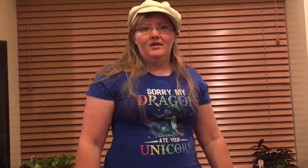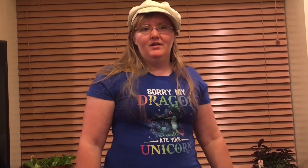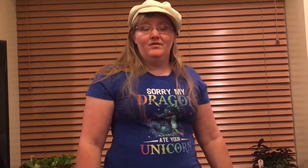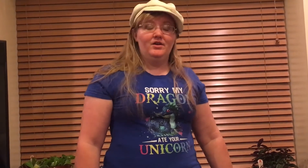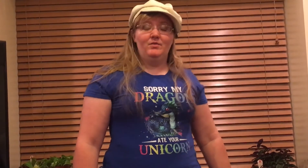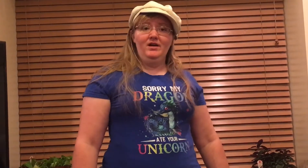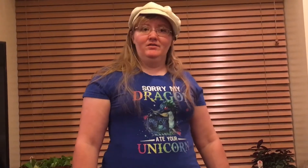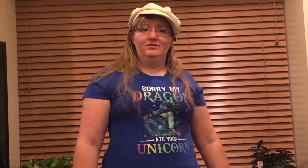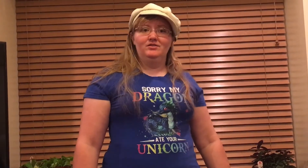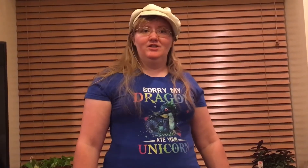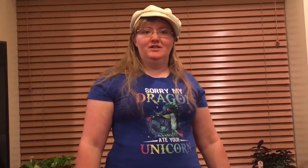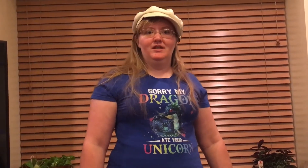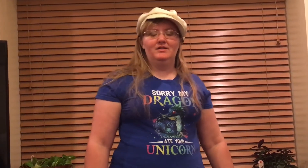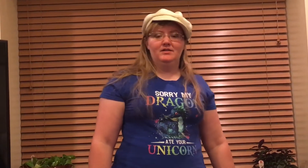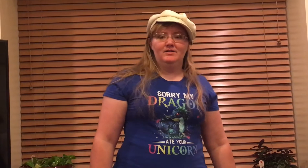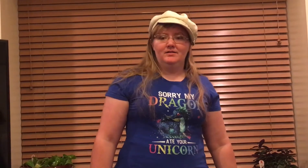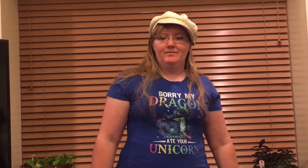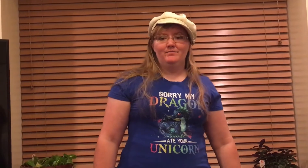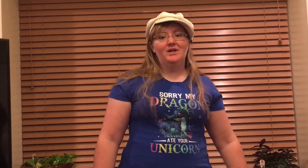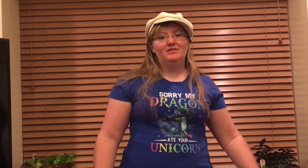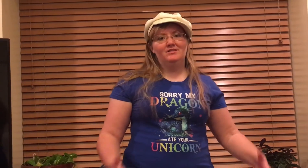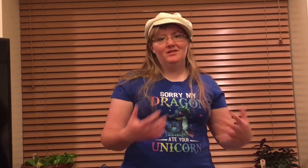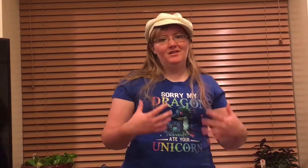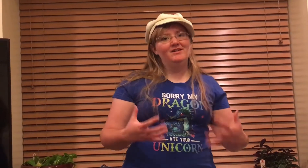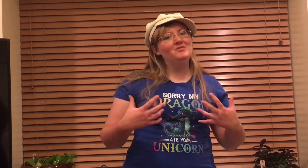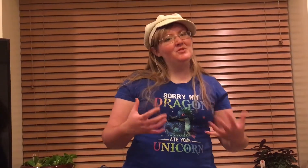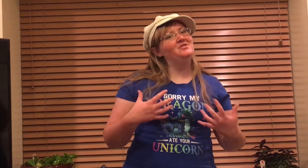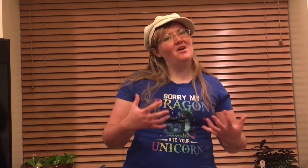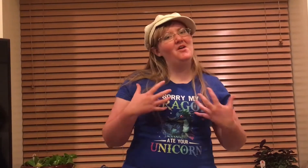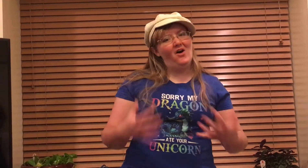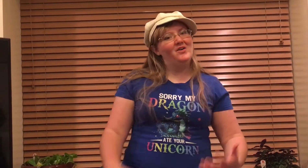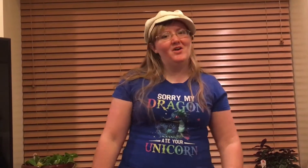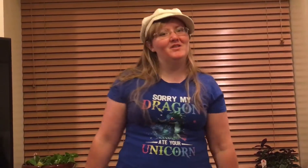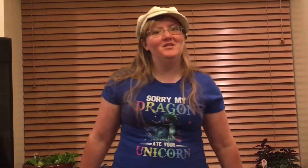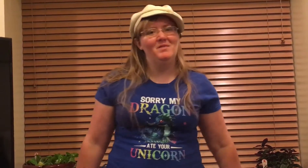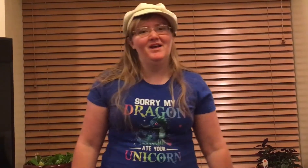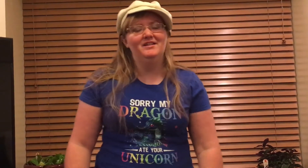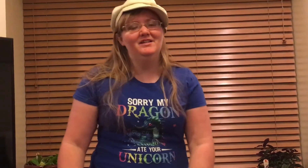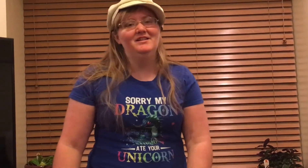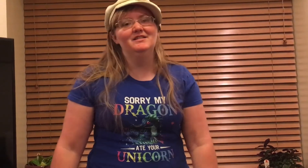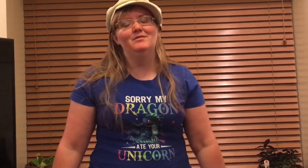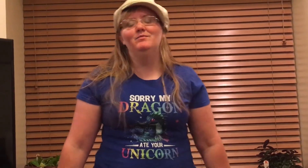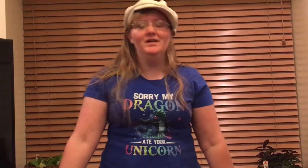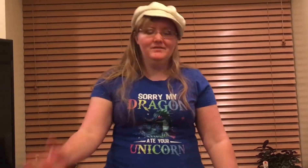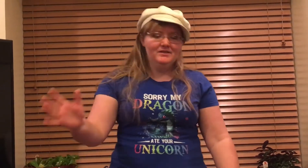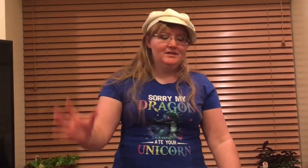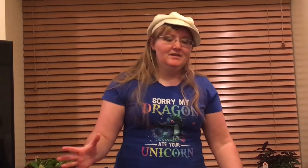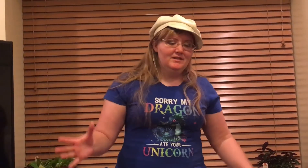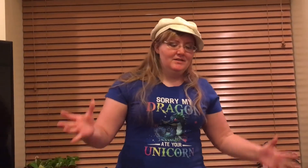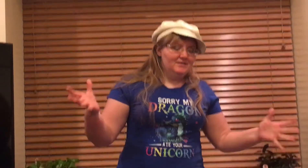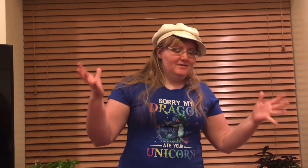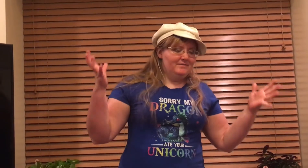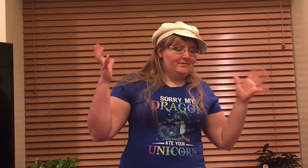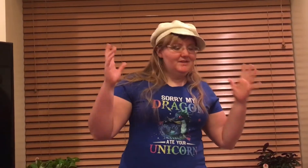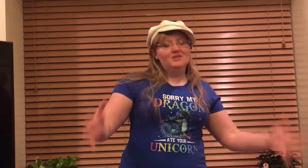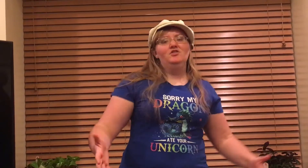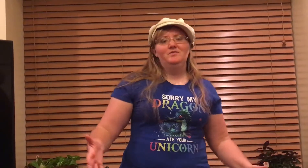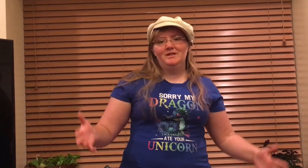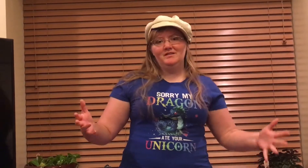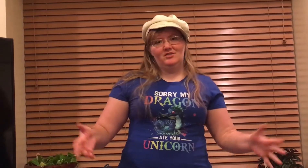Very well, she said. But the king was not a hard-hearted man. And he said, But since you've been such